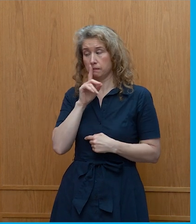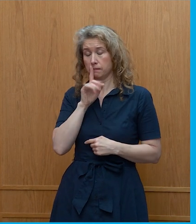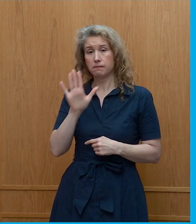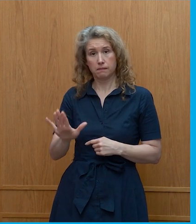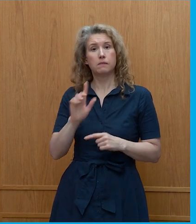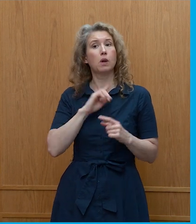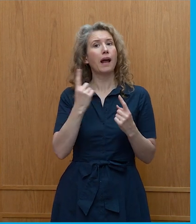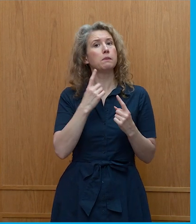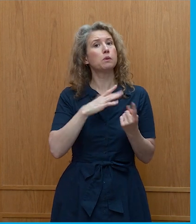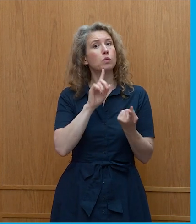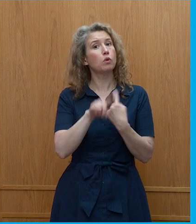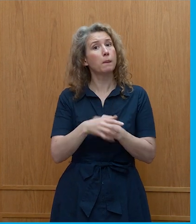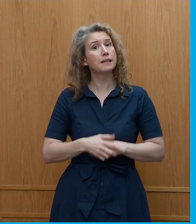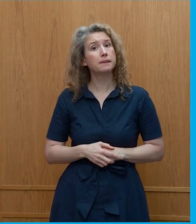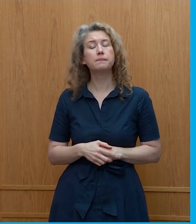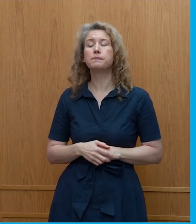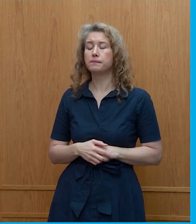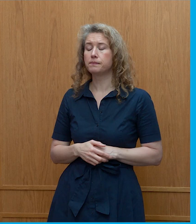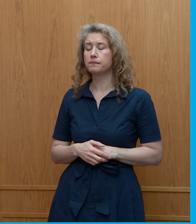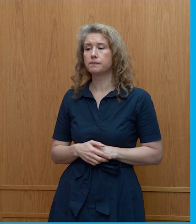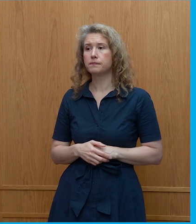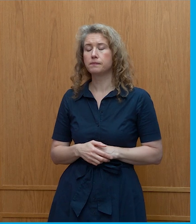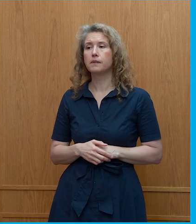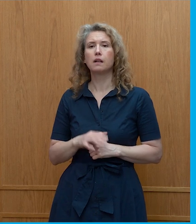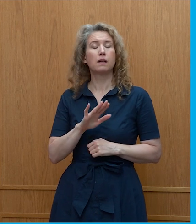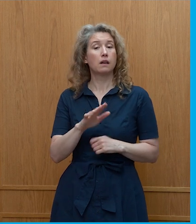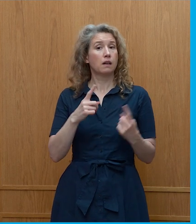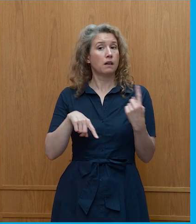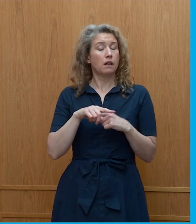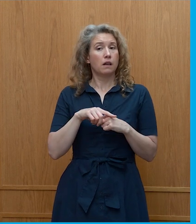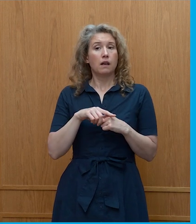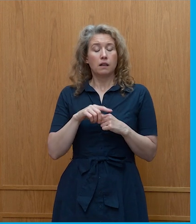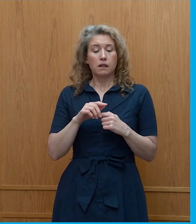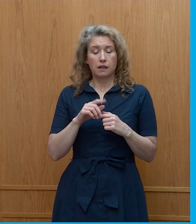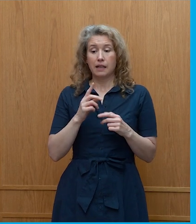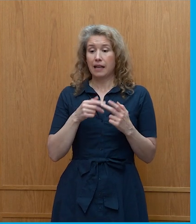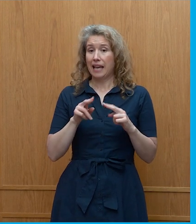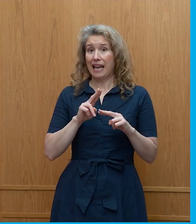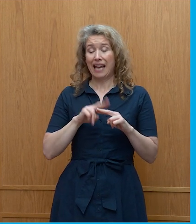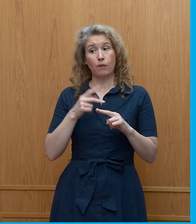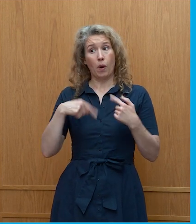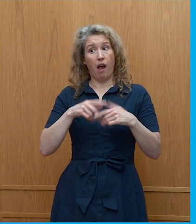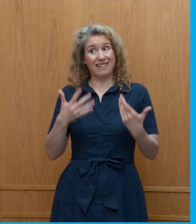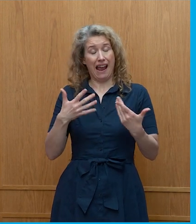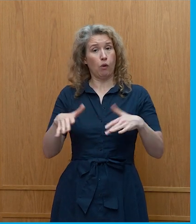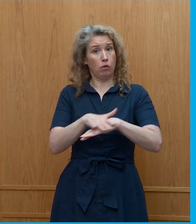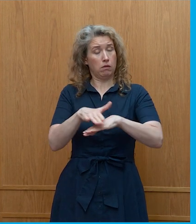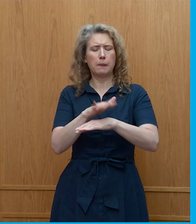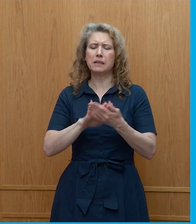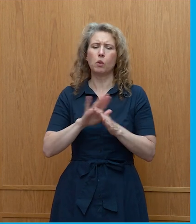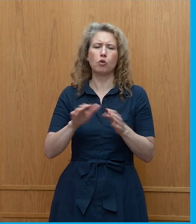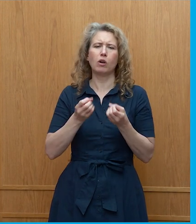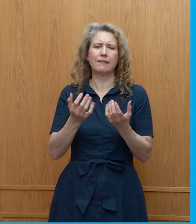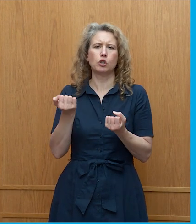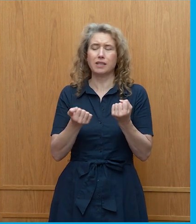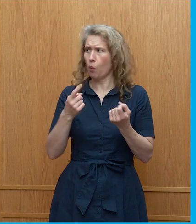Anyone want to comment on that? Yeah, well, I mean, I don't think anybody's trying, if we're glossing over it, then we're not giving it justice. Nobody